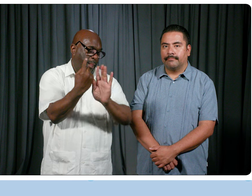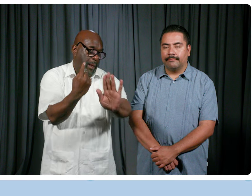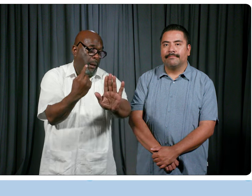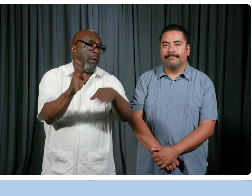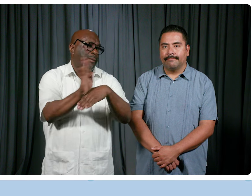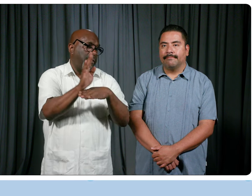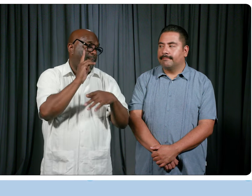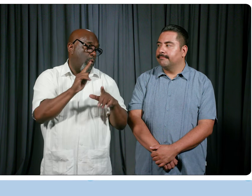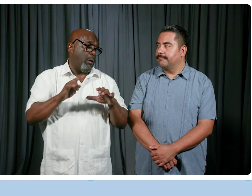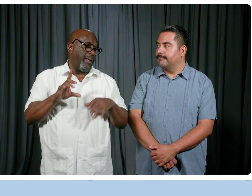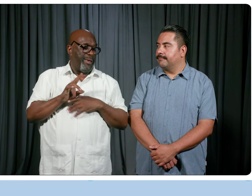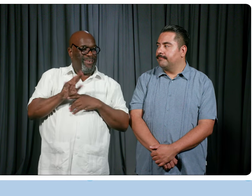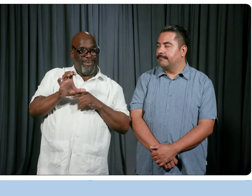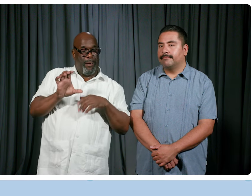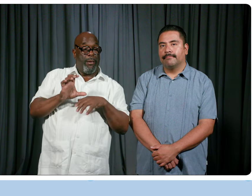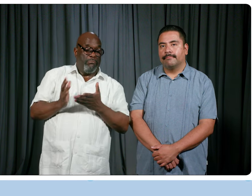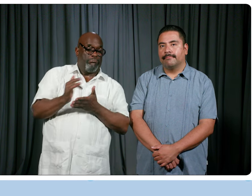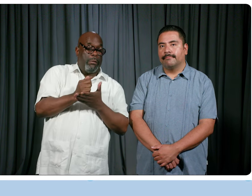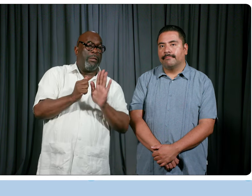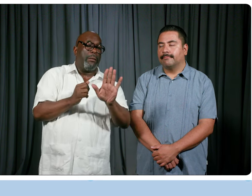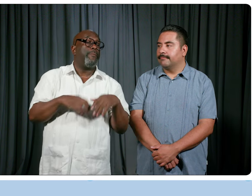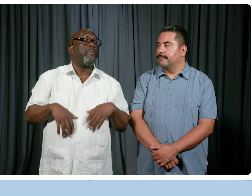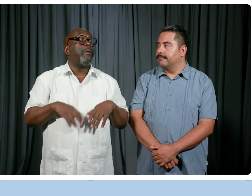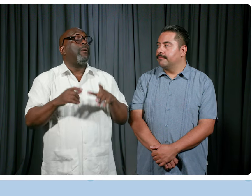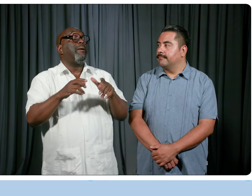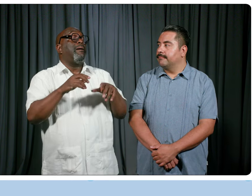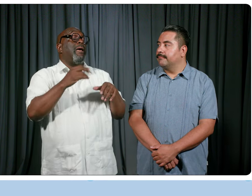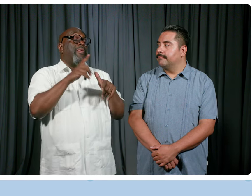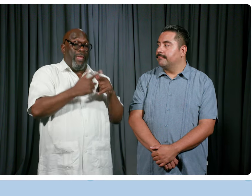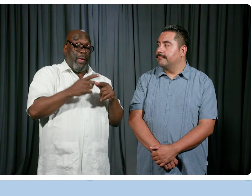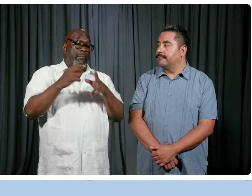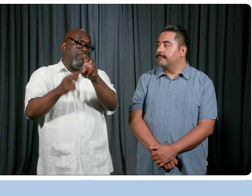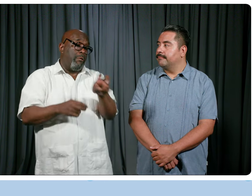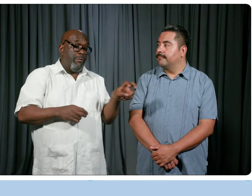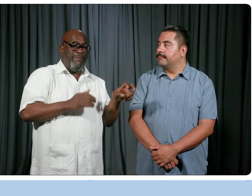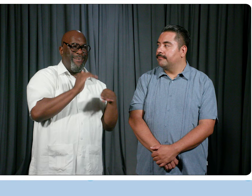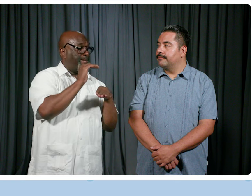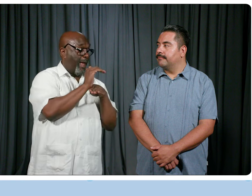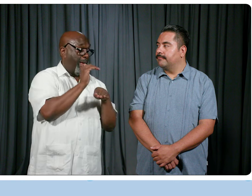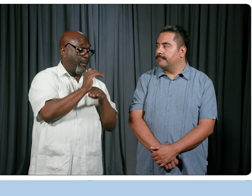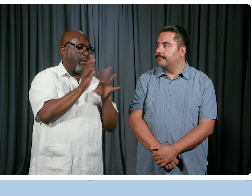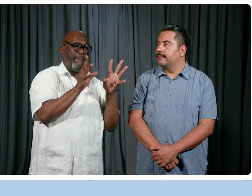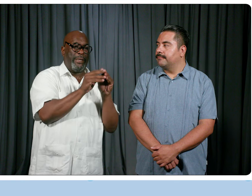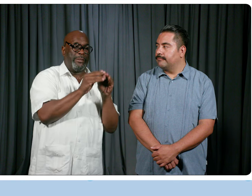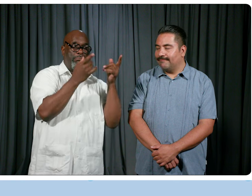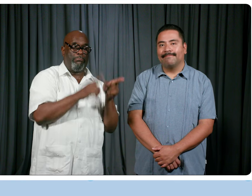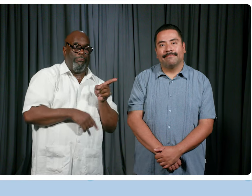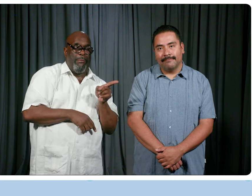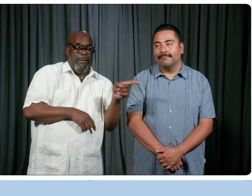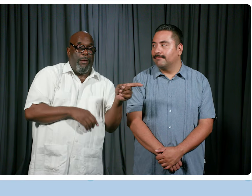much the business of the party, you know, in that regard with the caucuses and such. Then we would switch over at night to the convention itself,